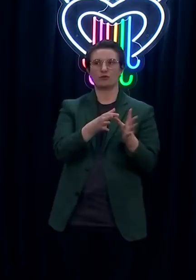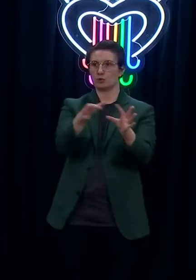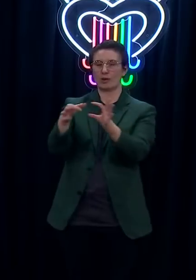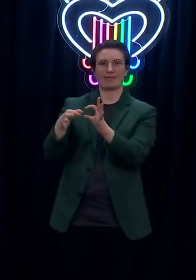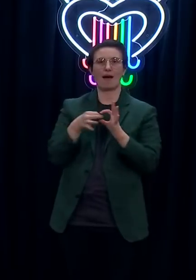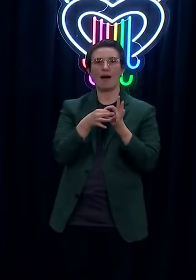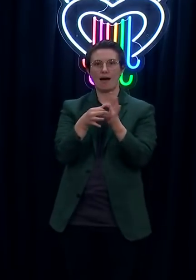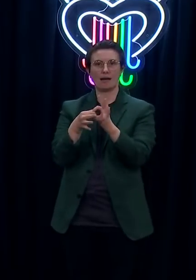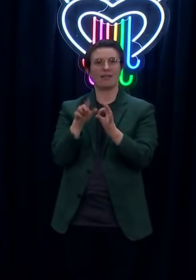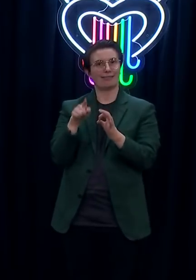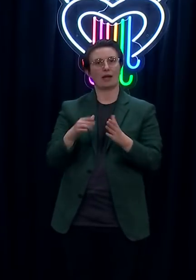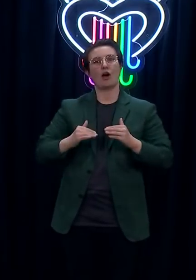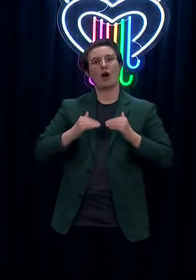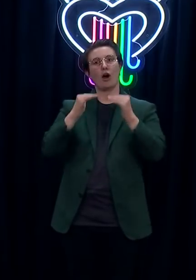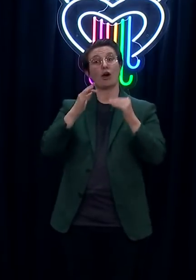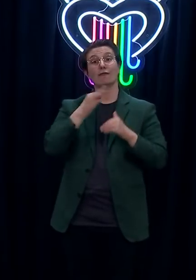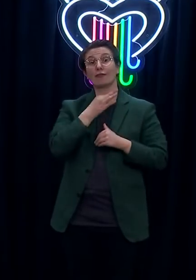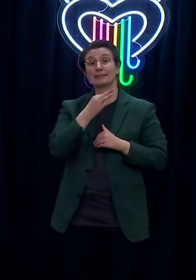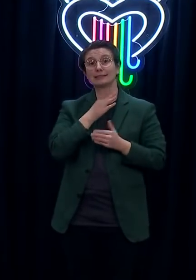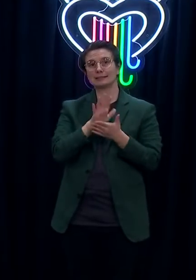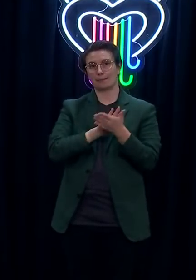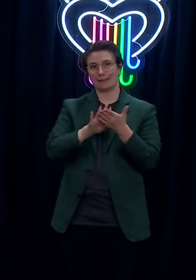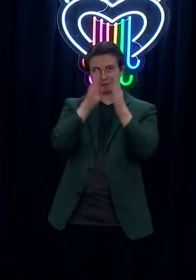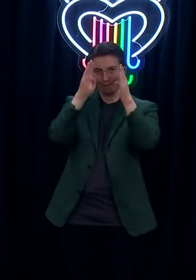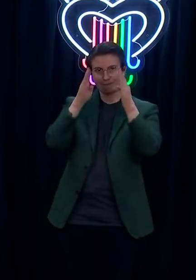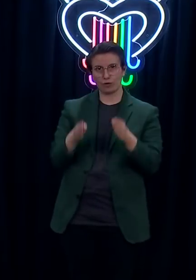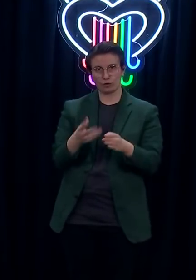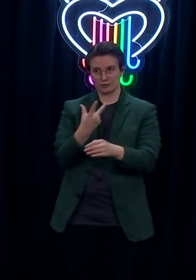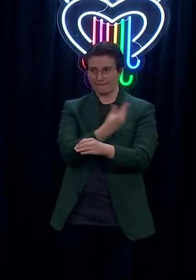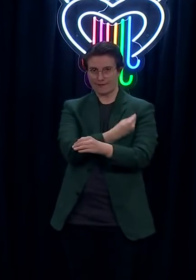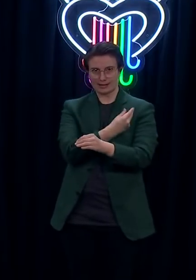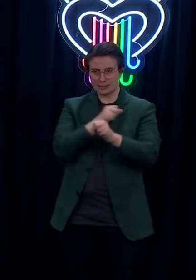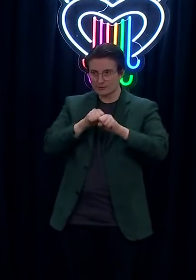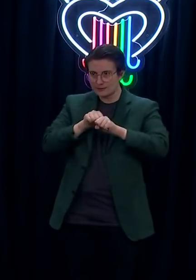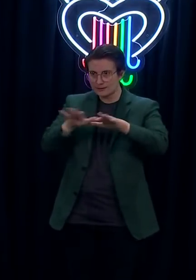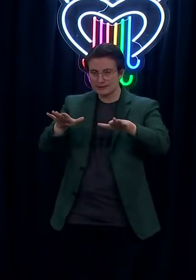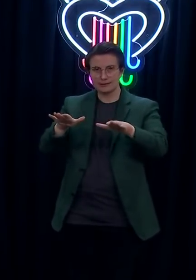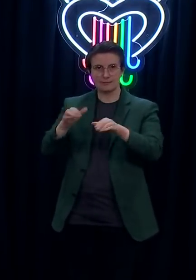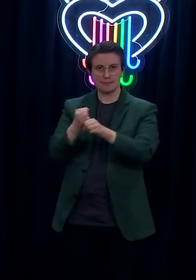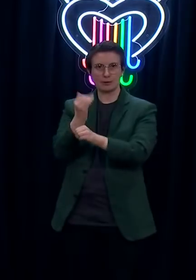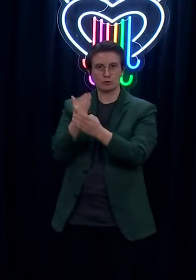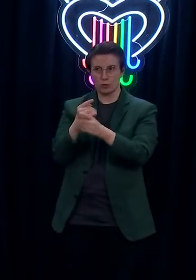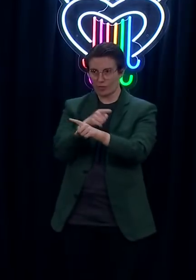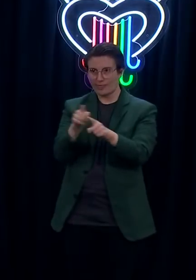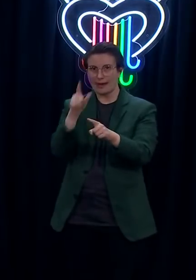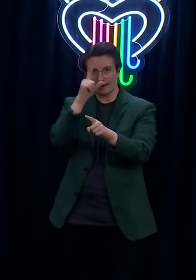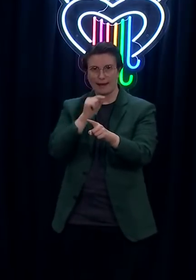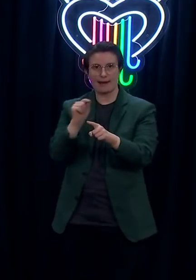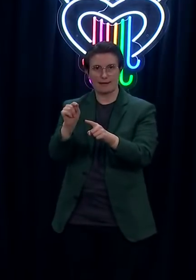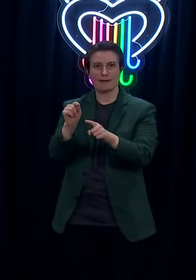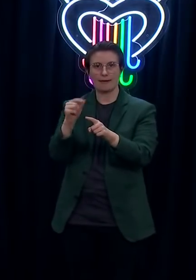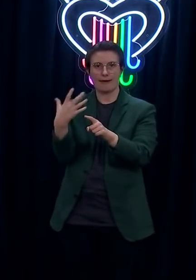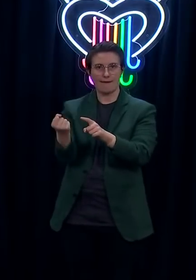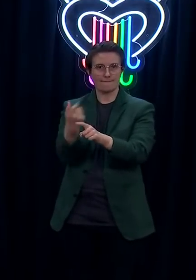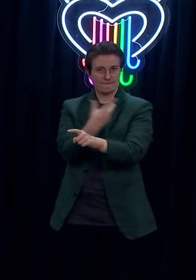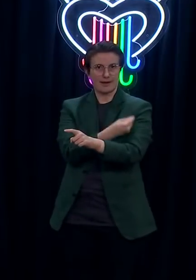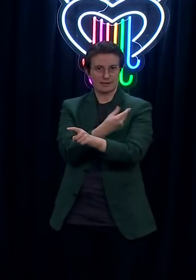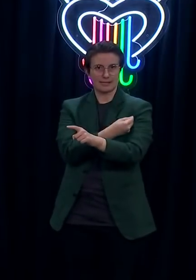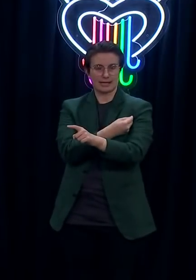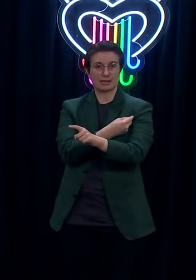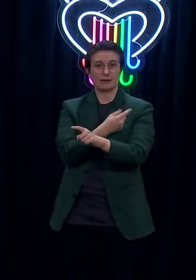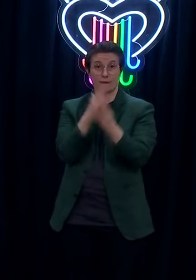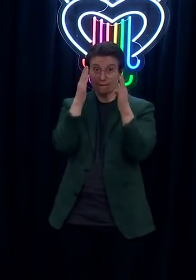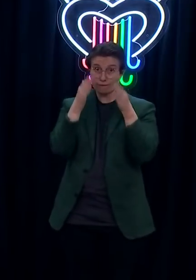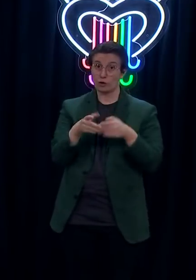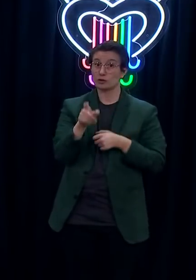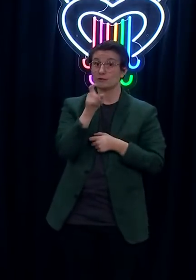can see there's a big focus on staff and the reason for the focus on staff obviously is because they present a risk for bringing